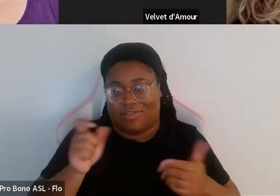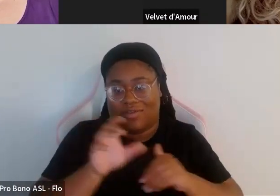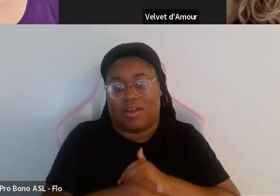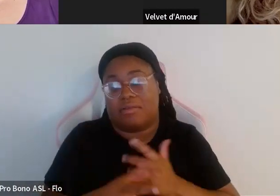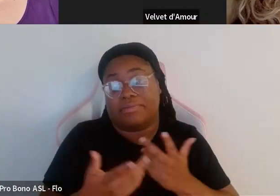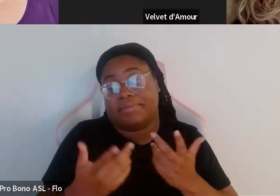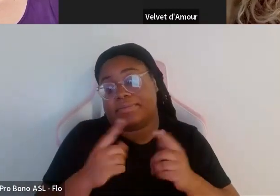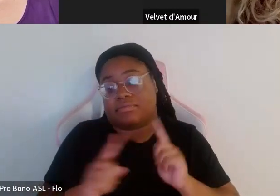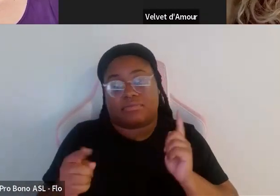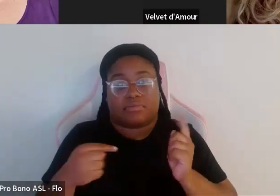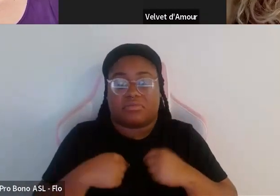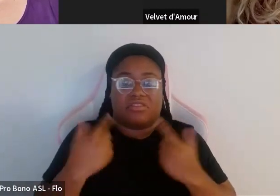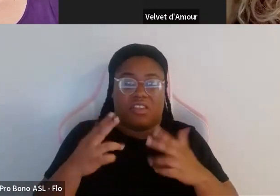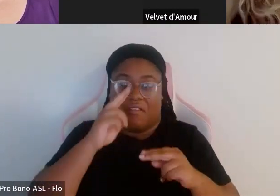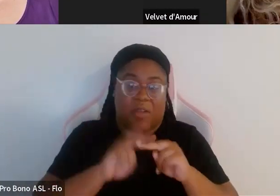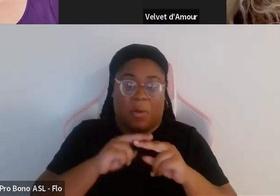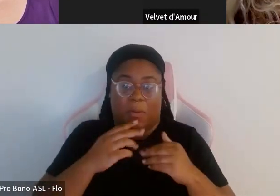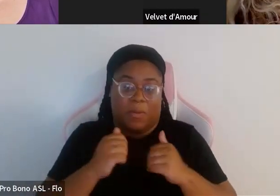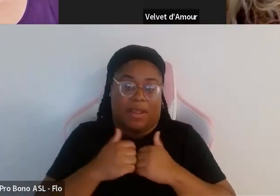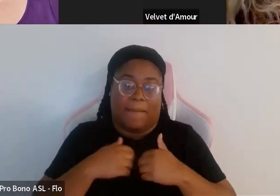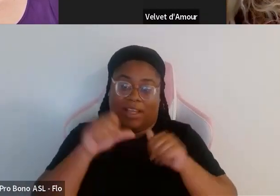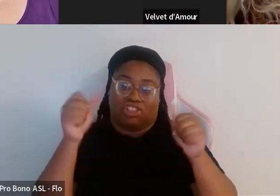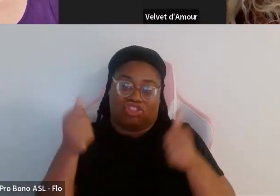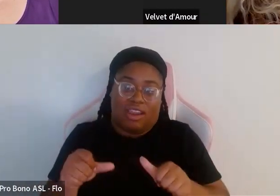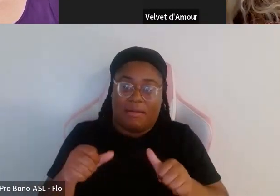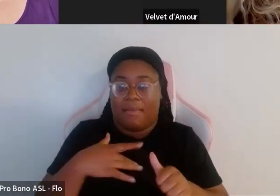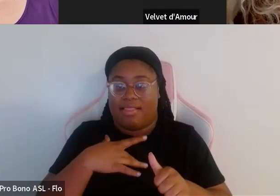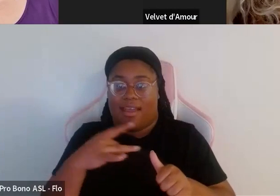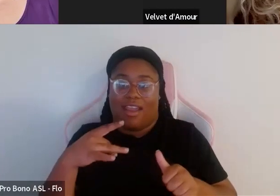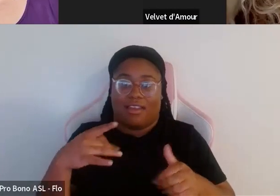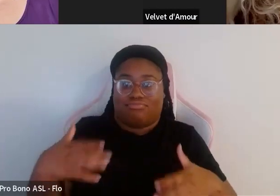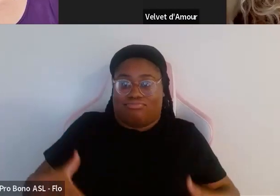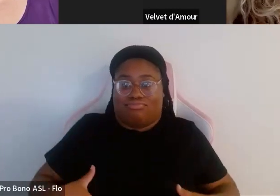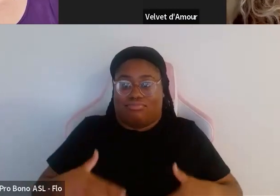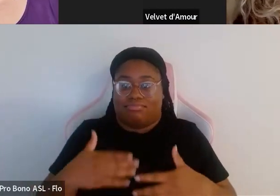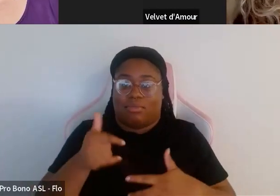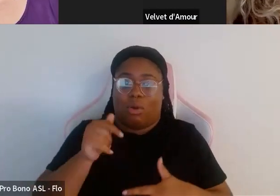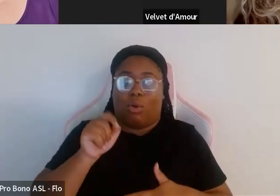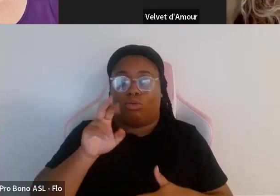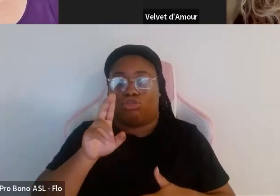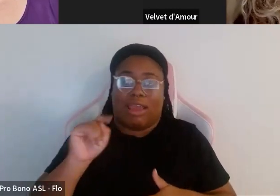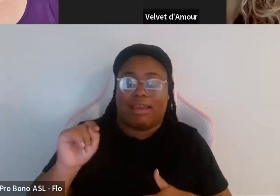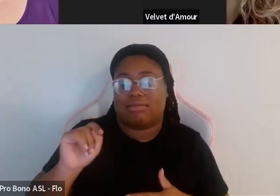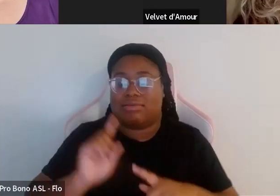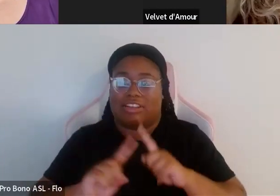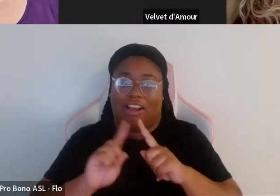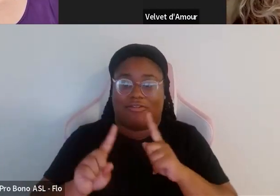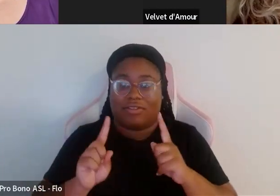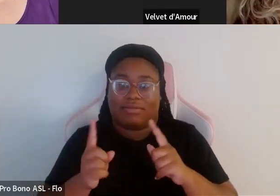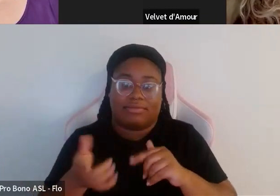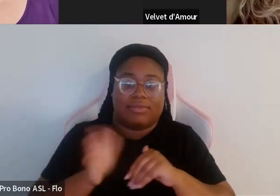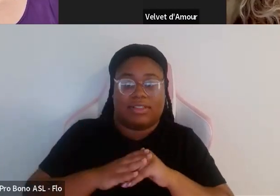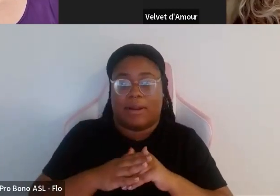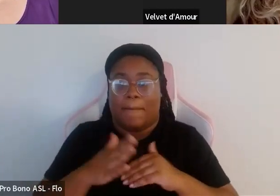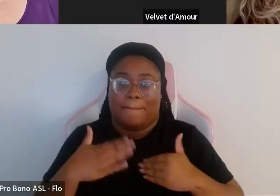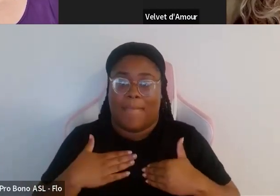and i mean i always had fun with my shape you know i love corsetry i love like maximizing how big my hips would look by minimizing